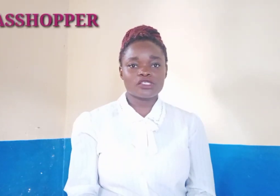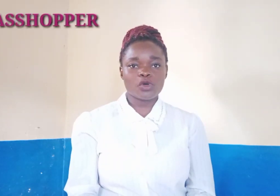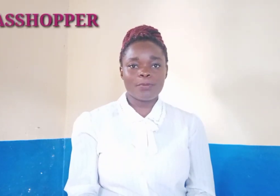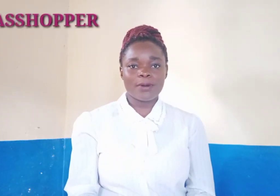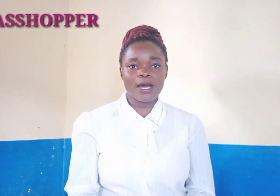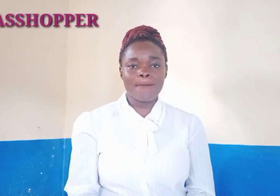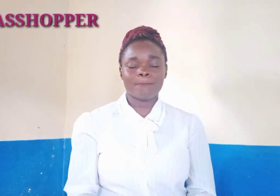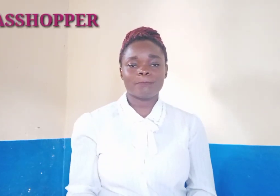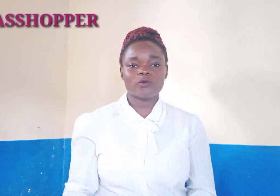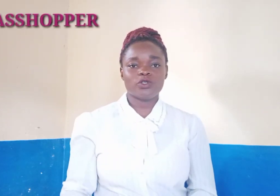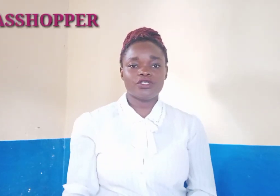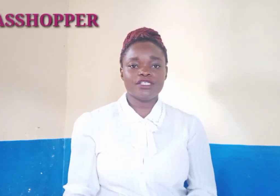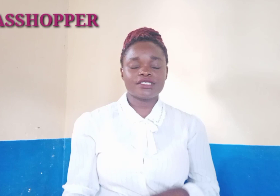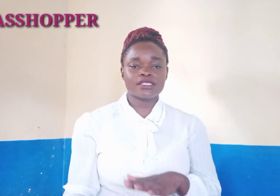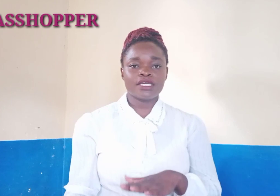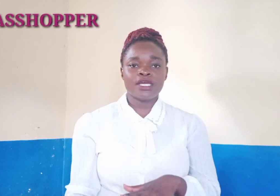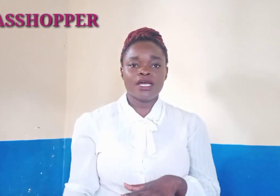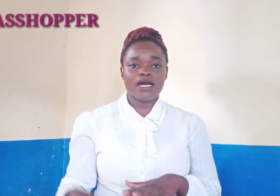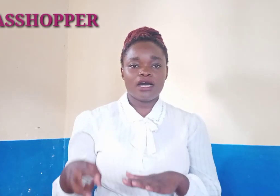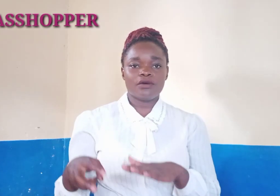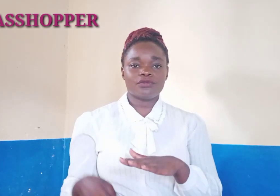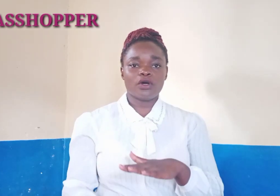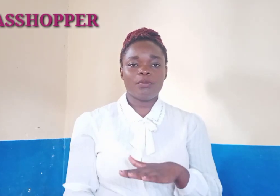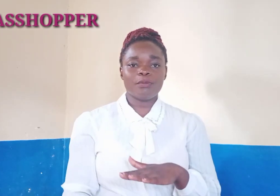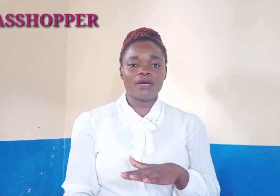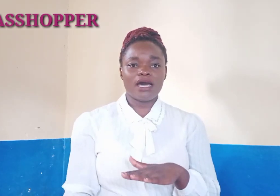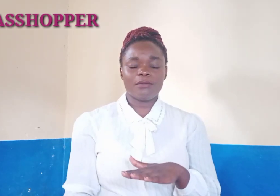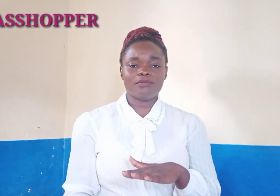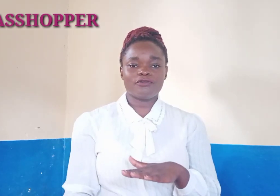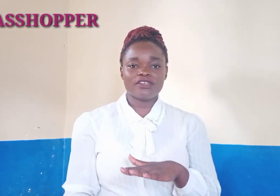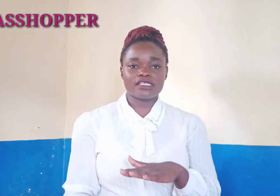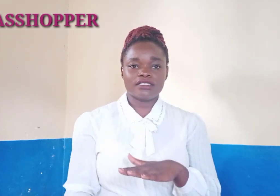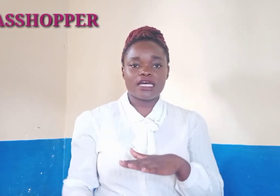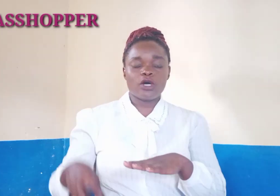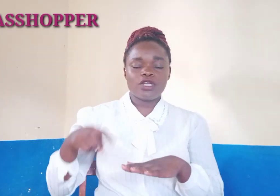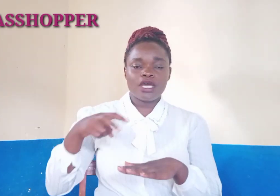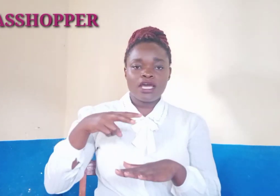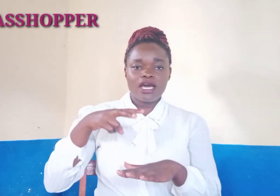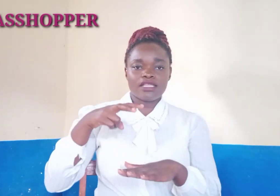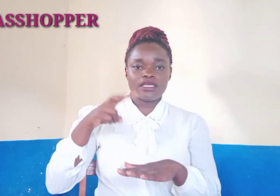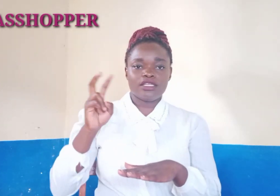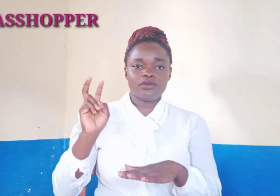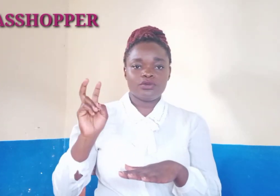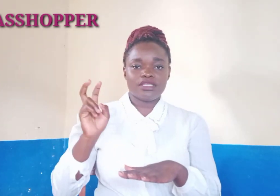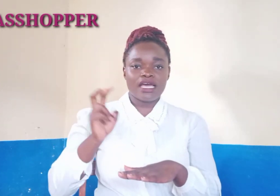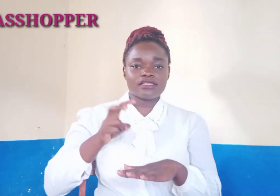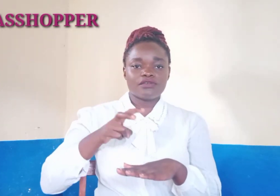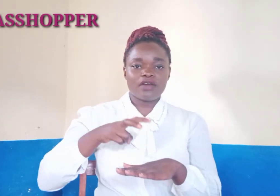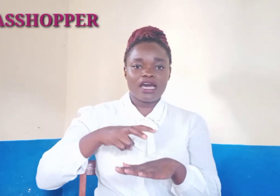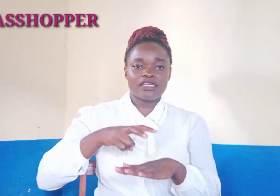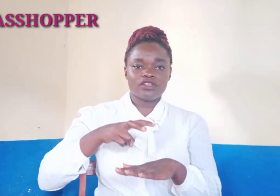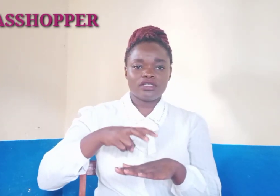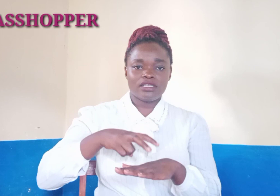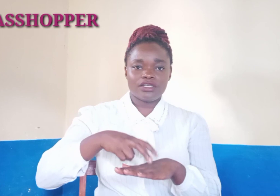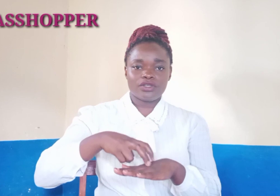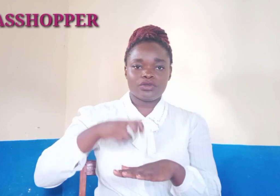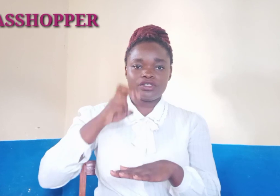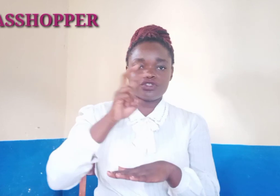grasshopper you do it uh the open palm facing down and then with the active hand like you're